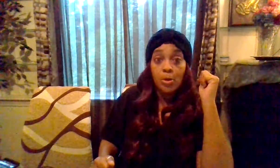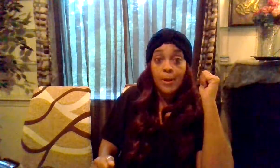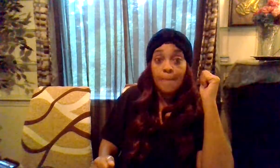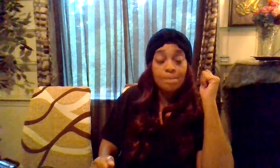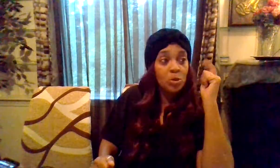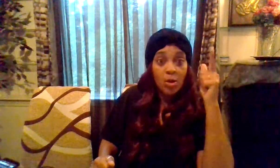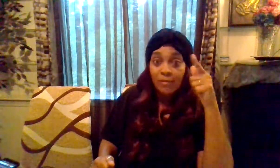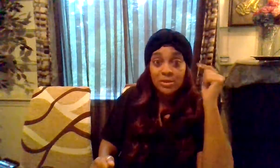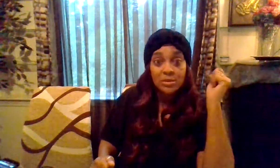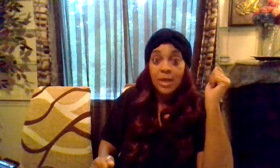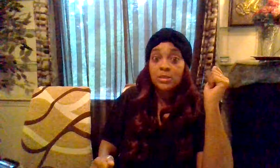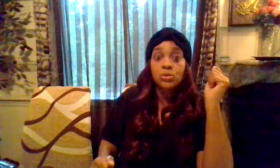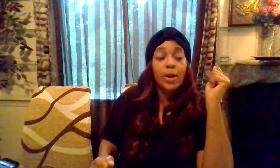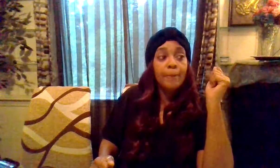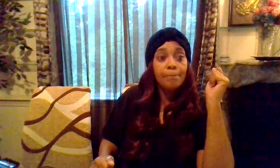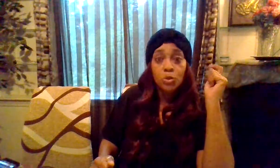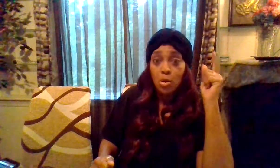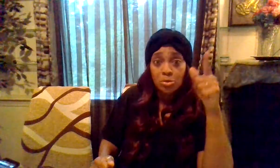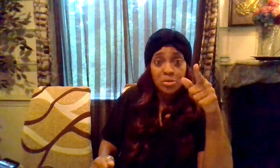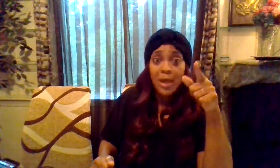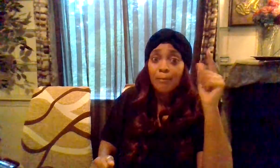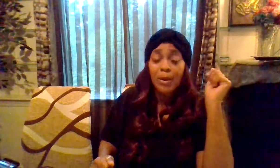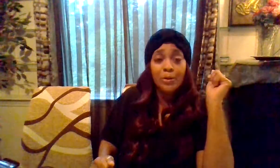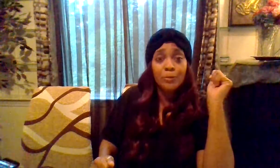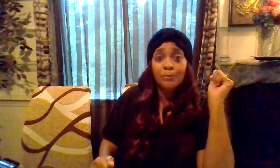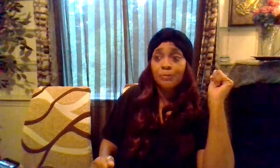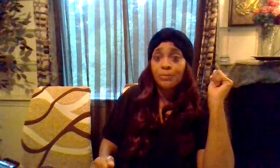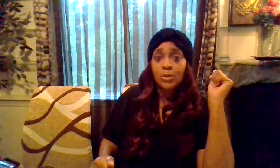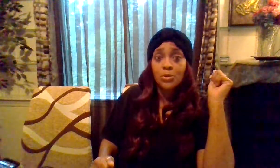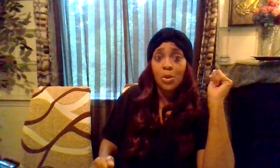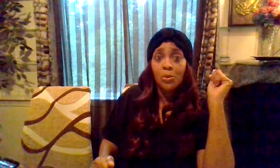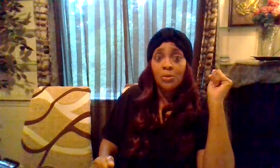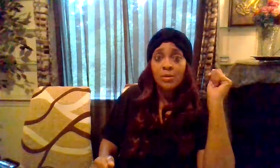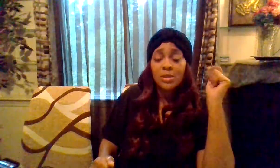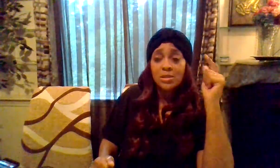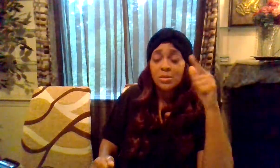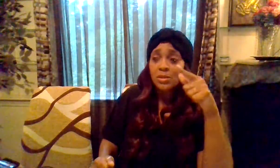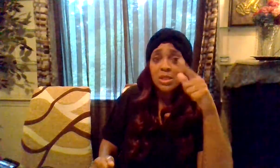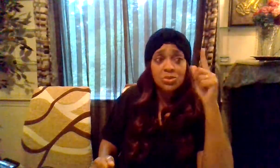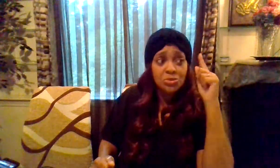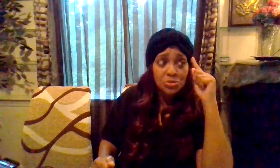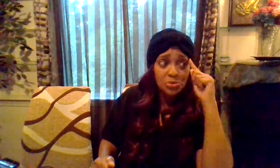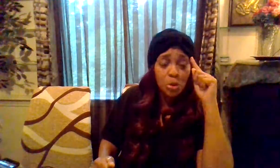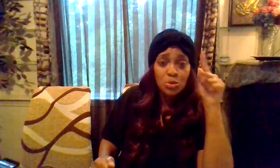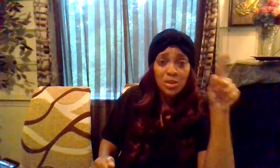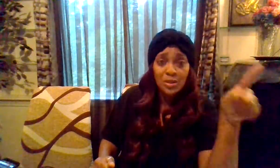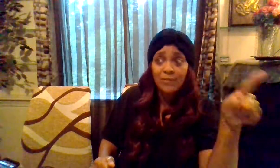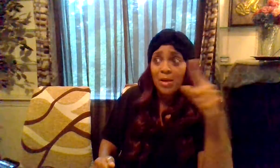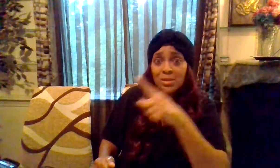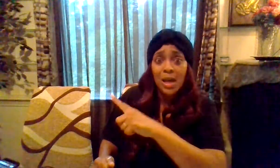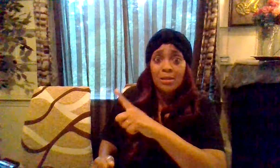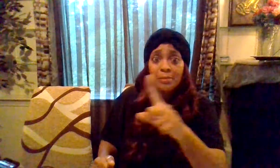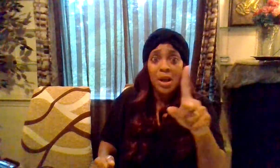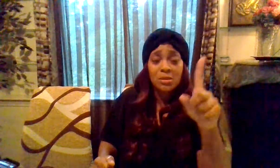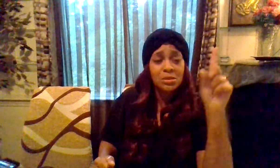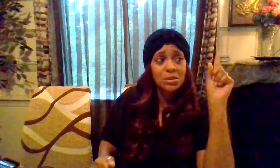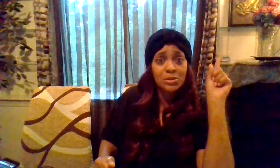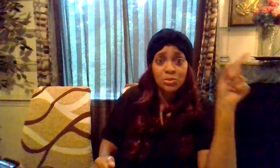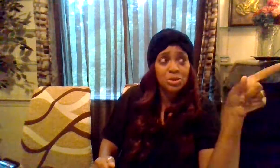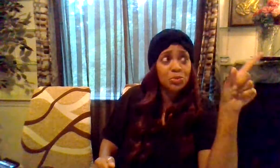on that you don't have to stay this way you don't create better you know these are the things you you know you can live outside the box this is just